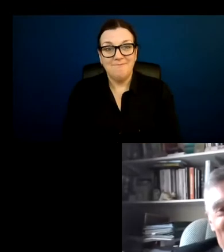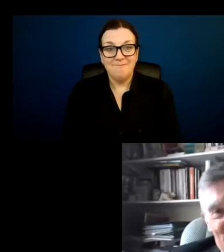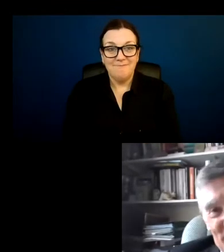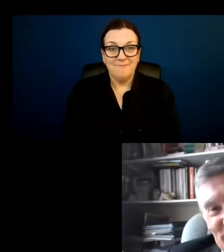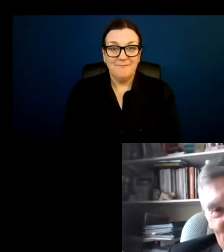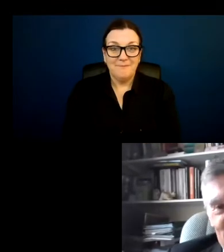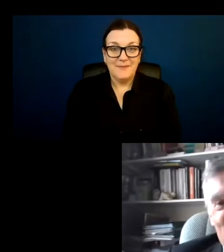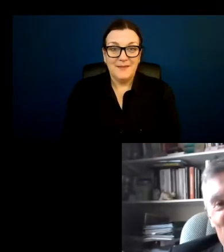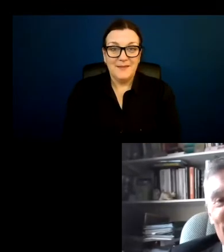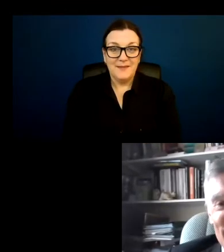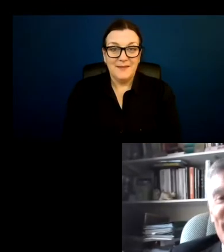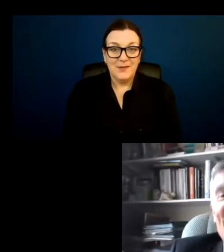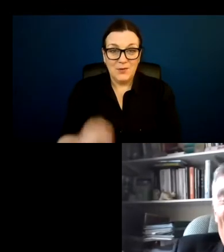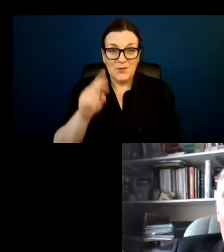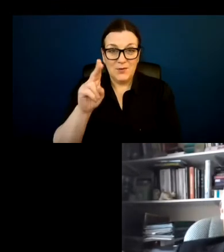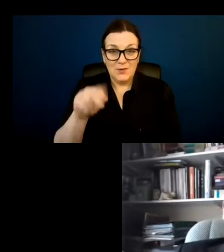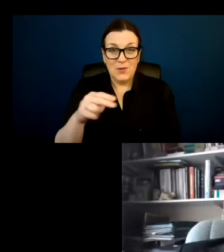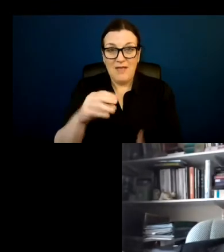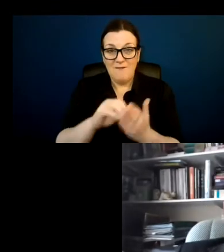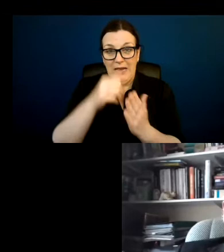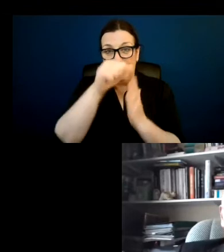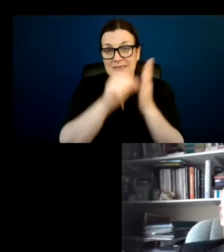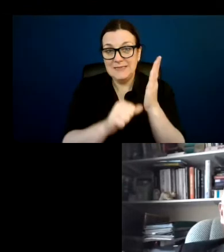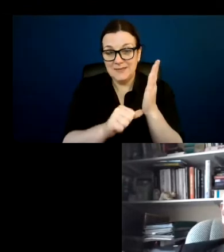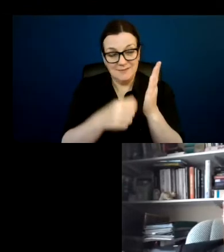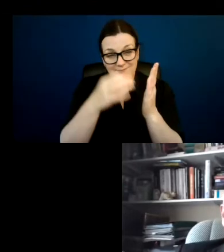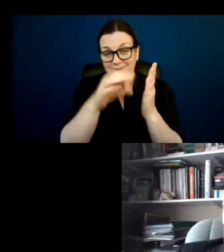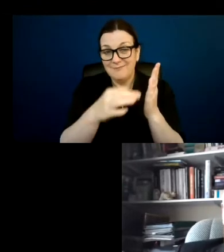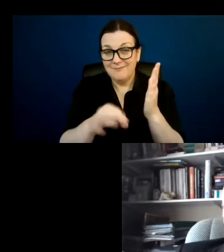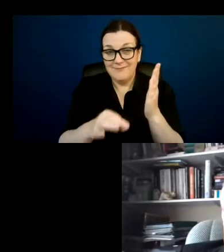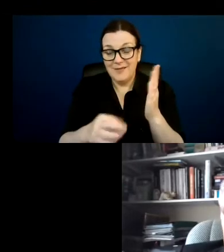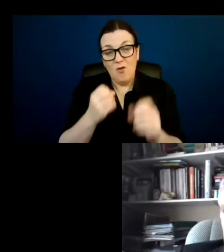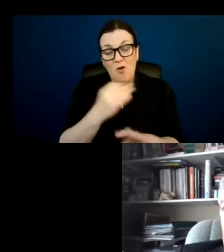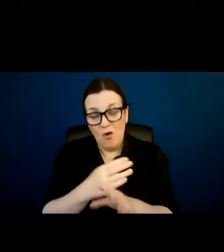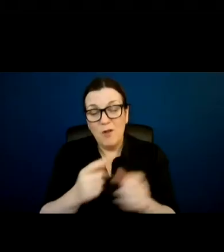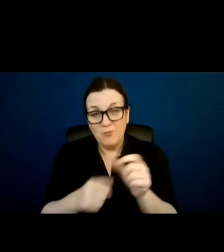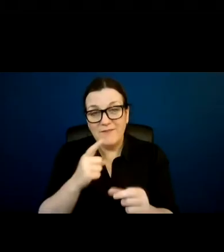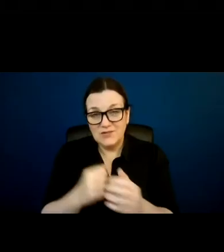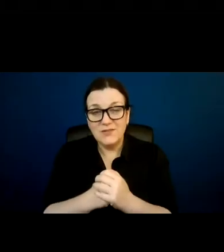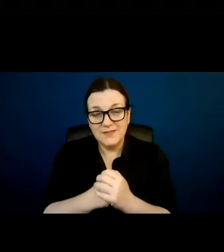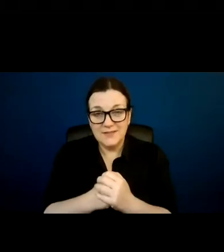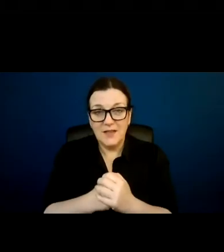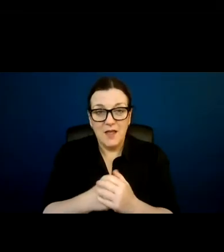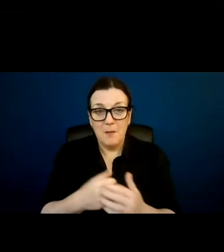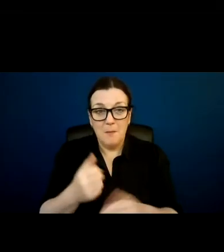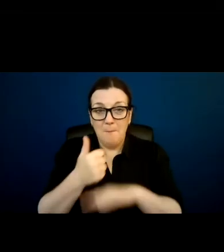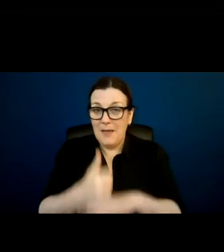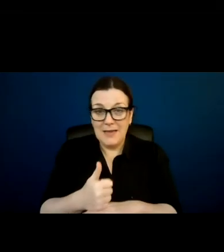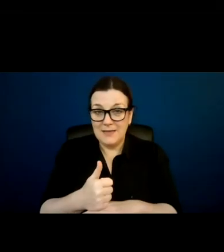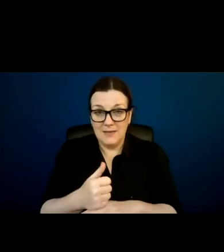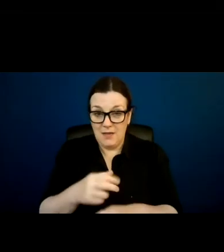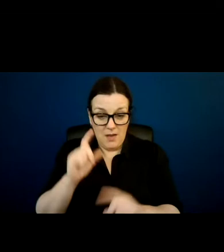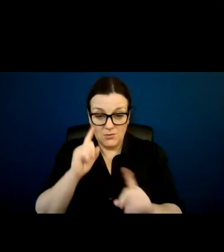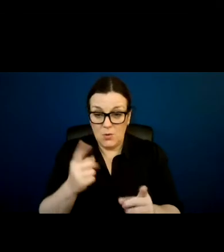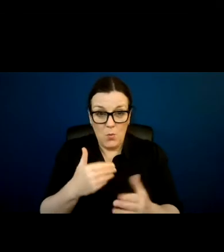Well, you can you can start with the core list. No, look, all professions. I go back to my basic point. I don't know what you'd be training them on at this stage because